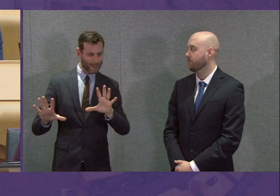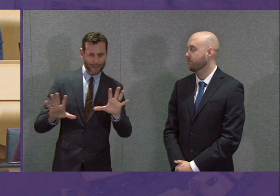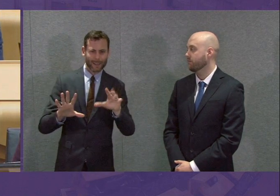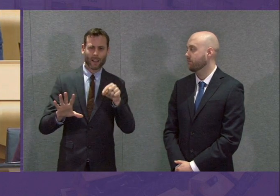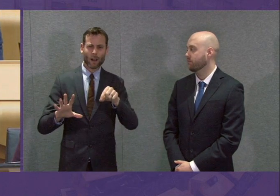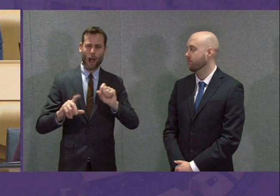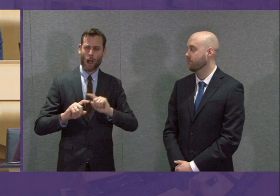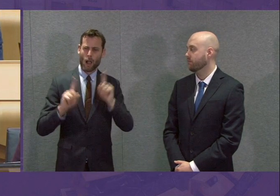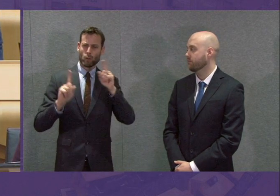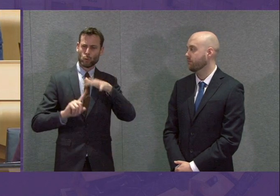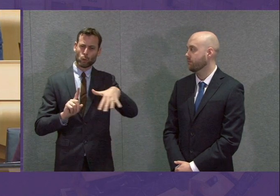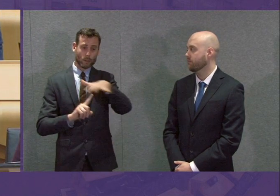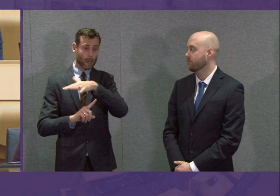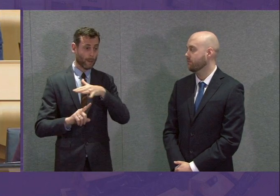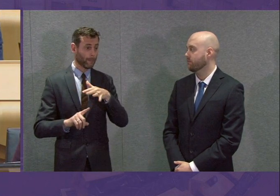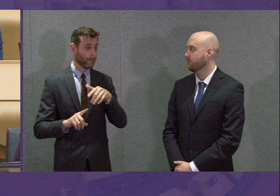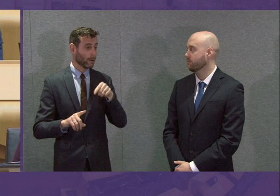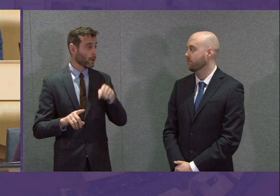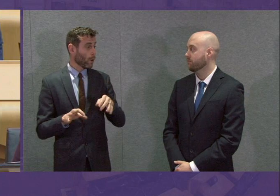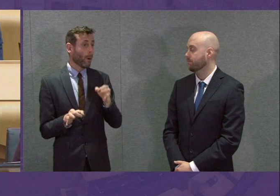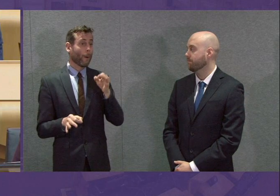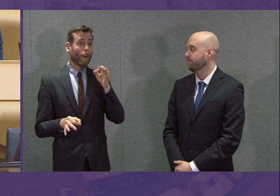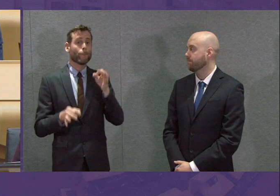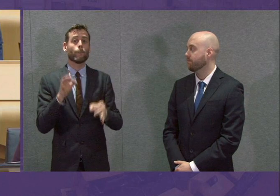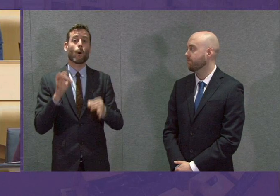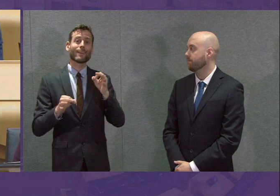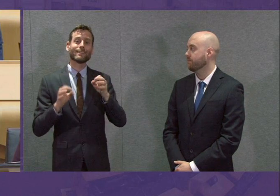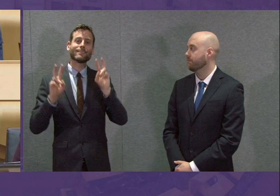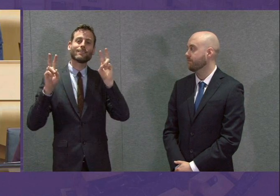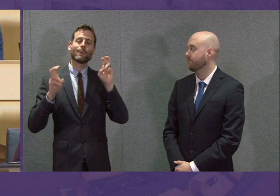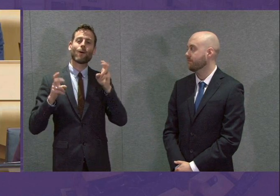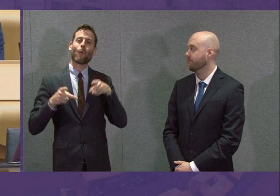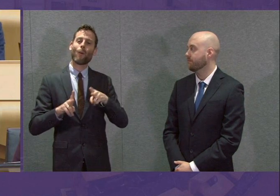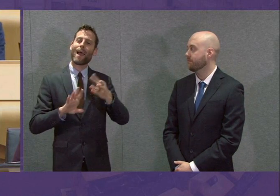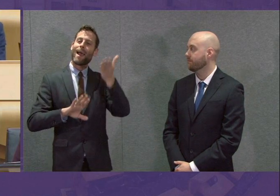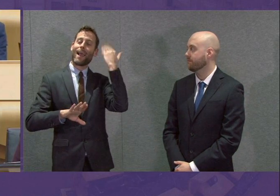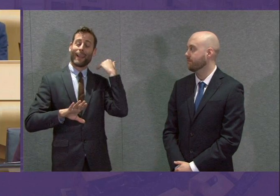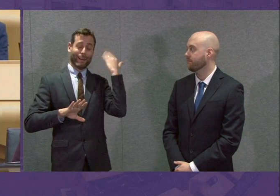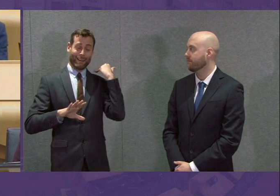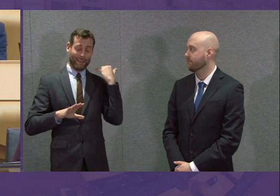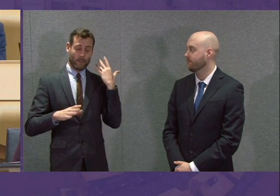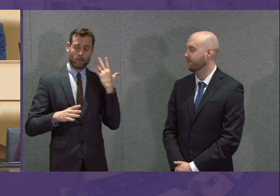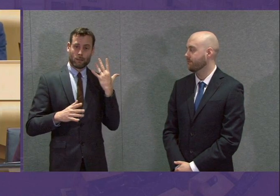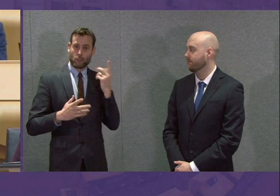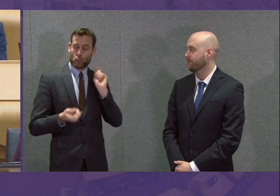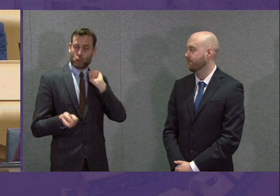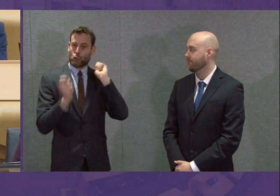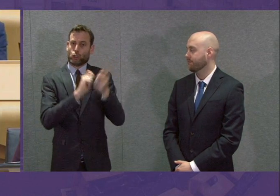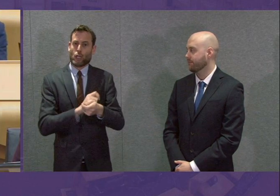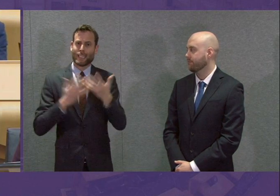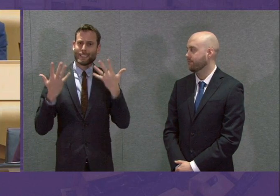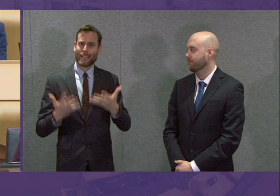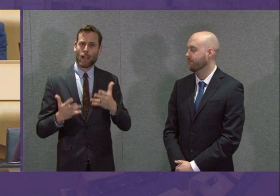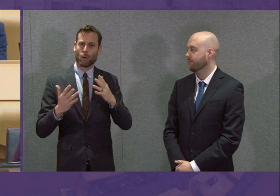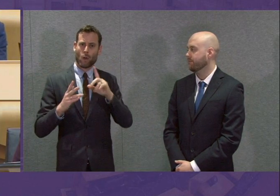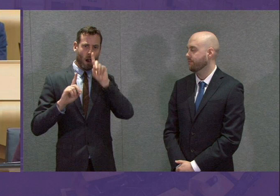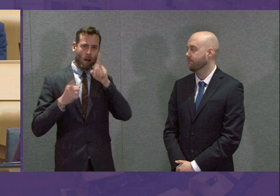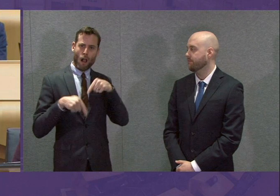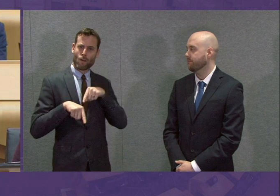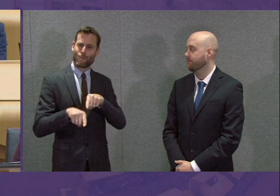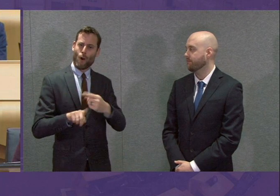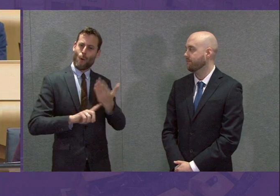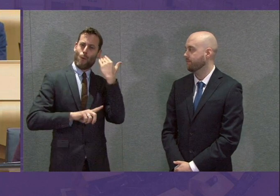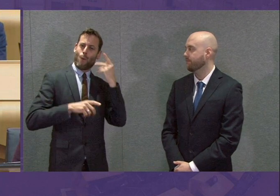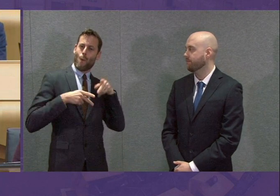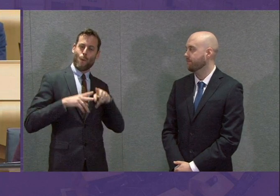unusual times. Politics is normal. It's not operating right now and it shouldn't be operating as normal right now. This is